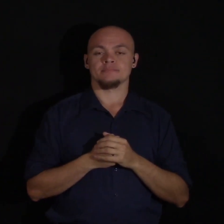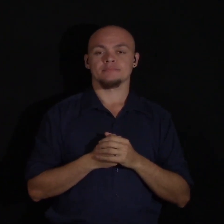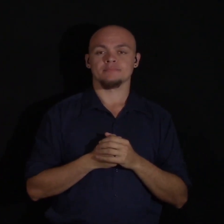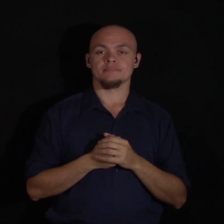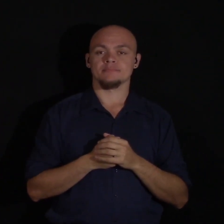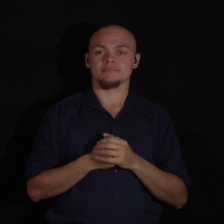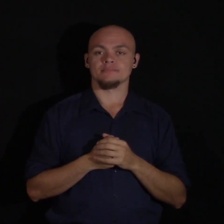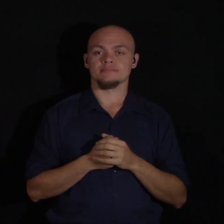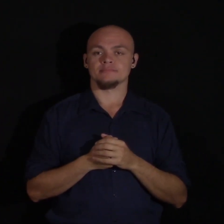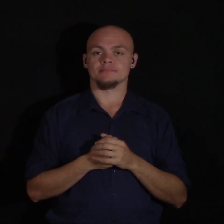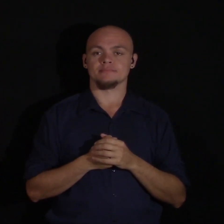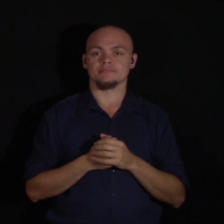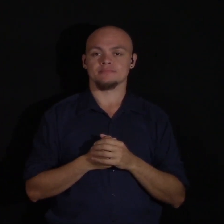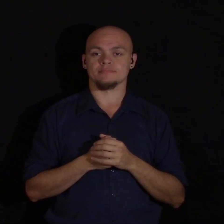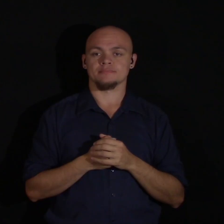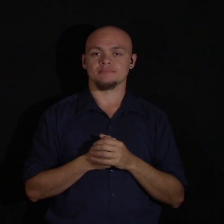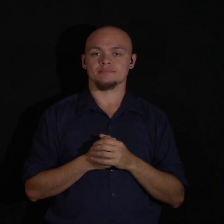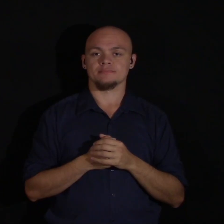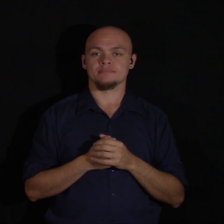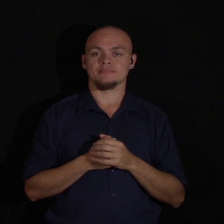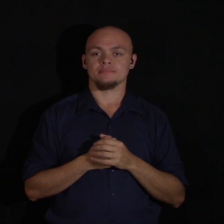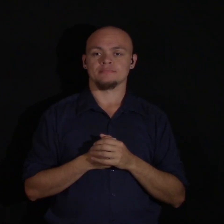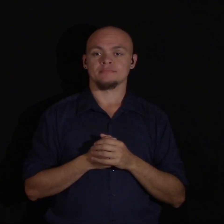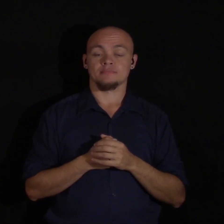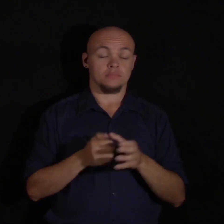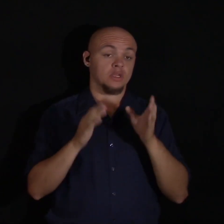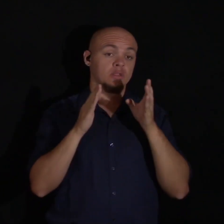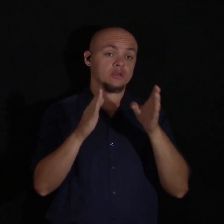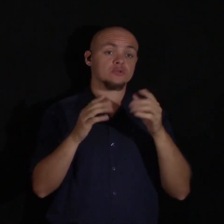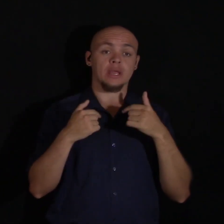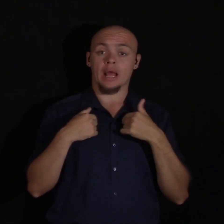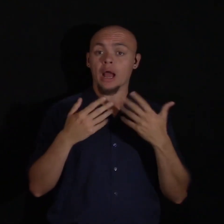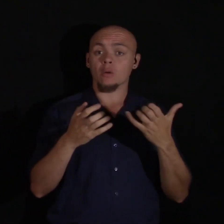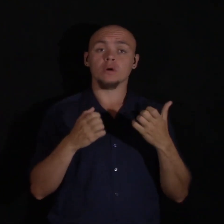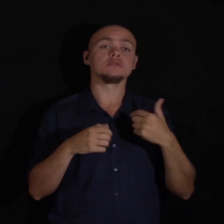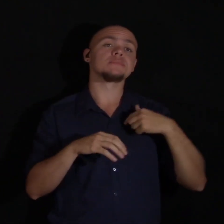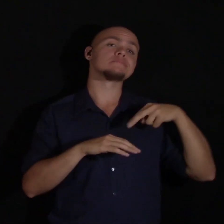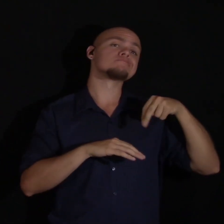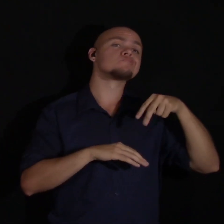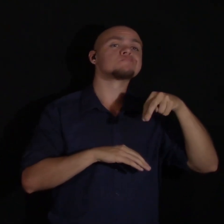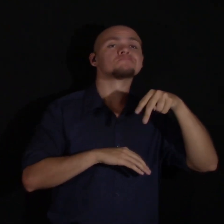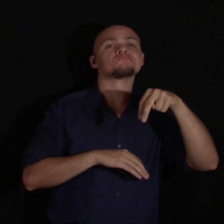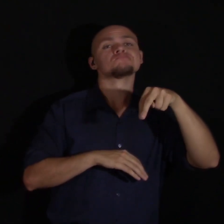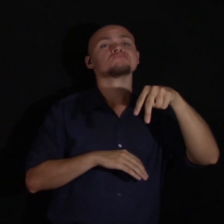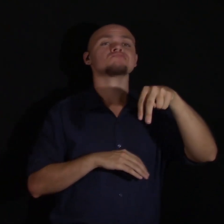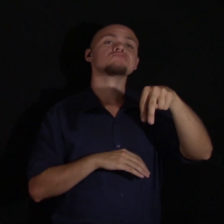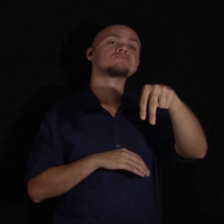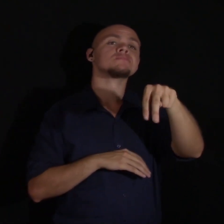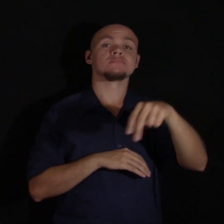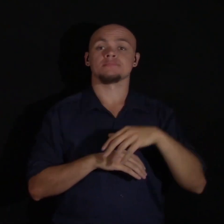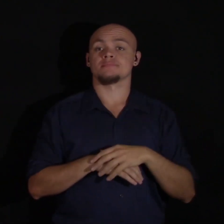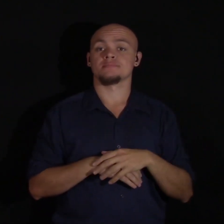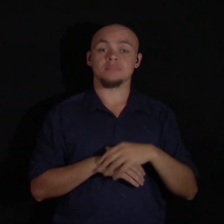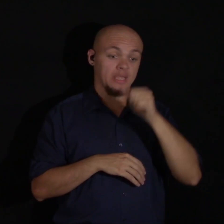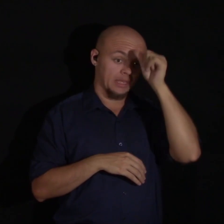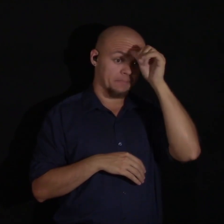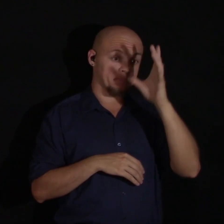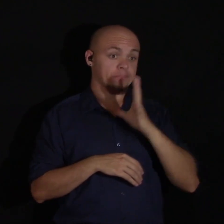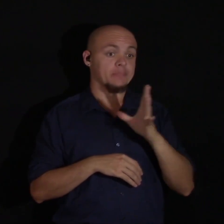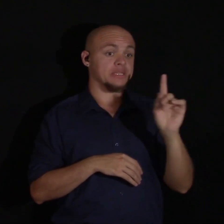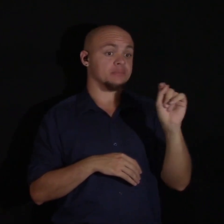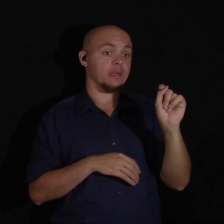I want to be able to walk down the street. I want to be able to walk into a men's bathroom